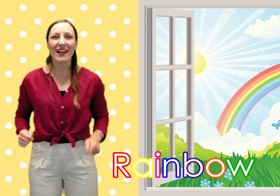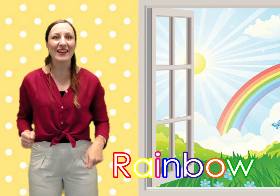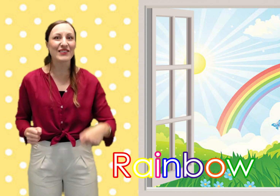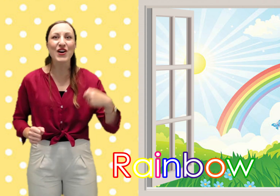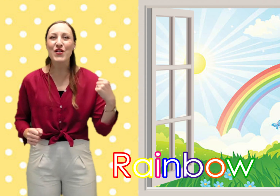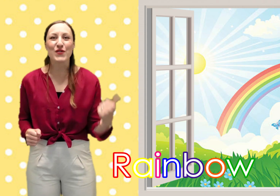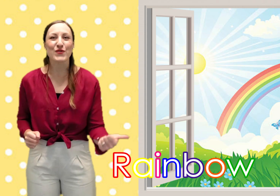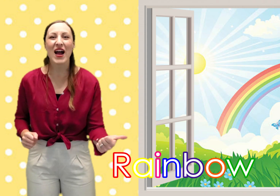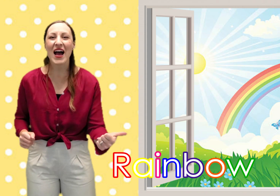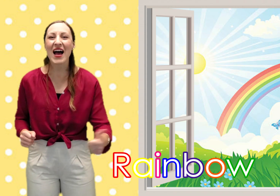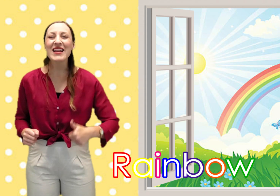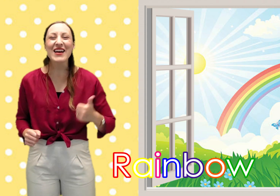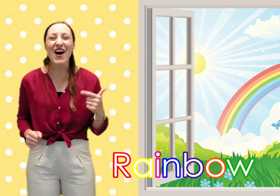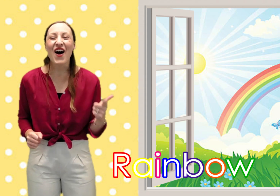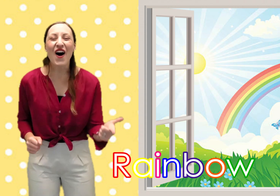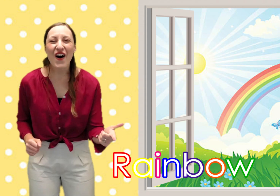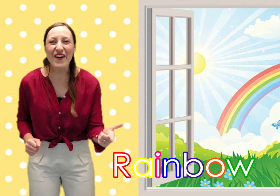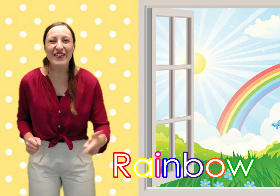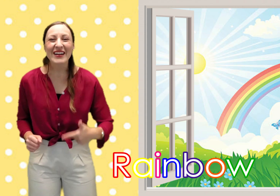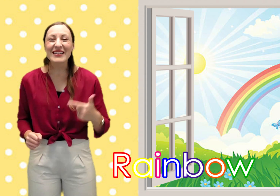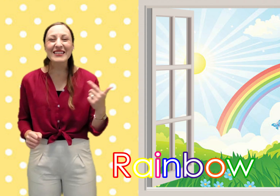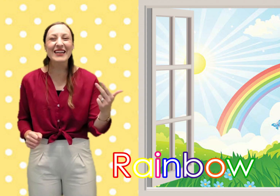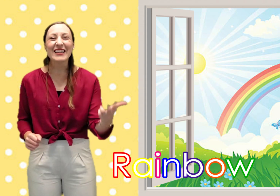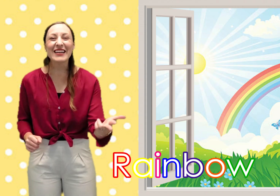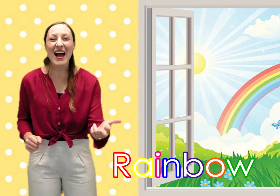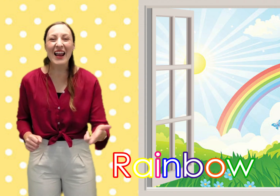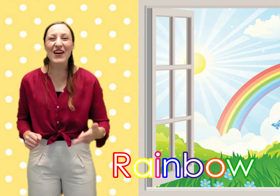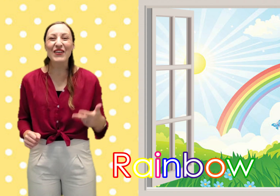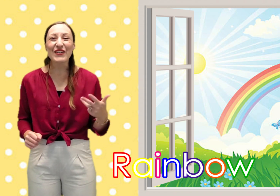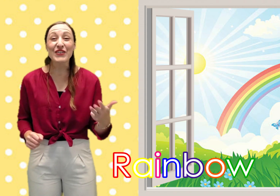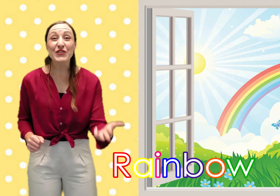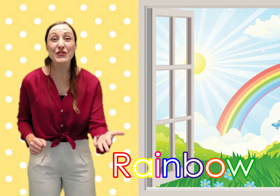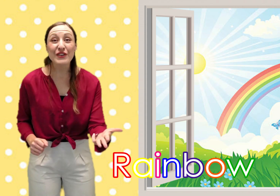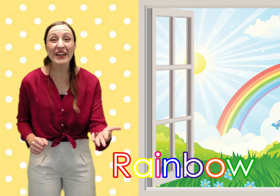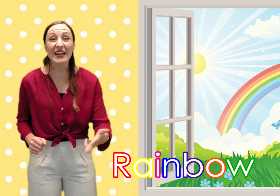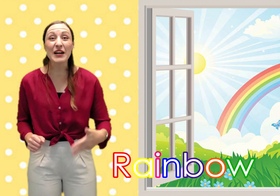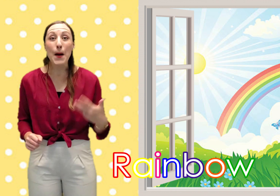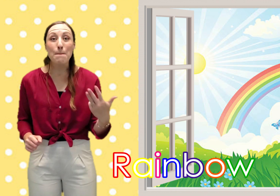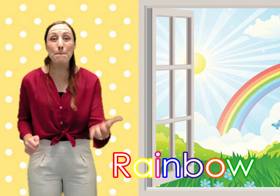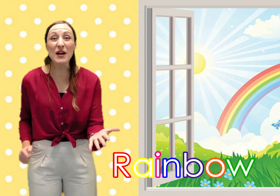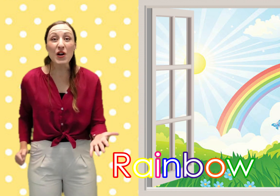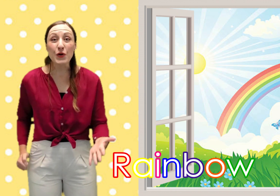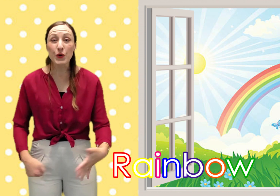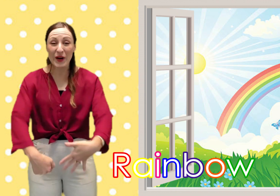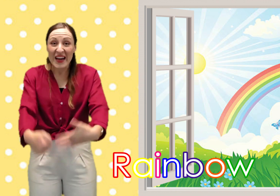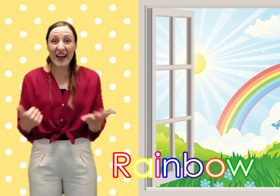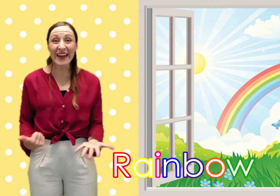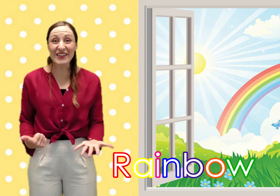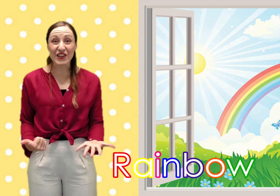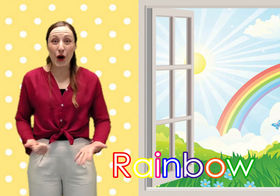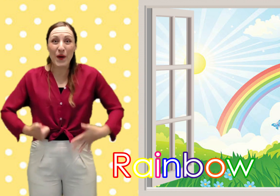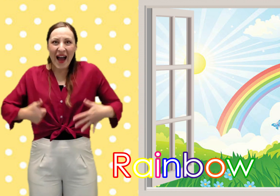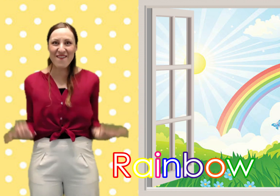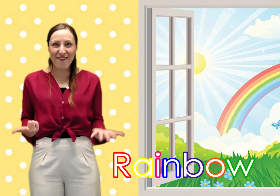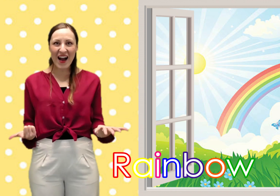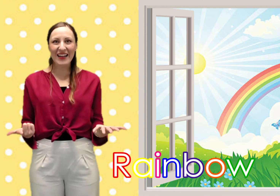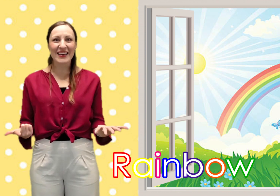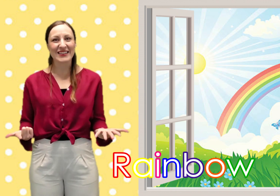colors red orange yellow green blue indigo and violet